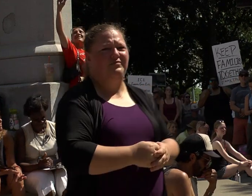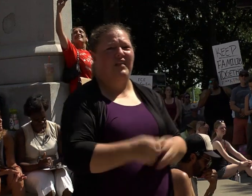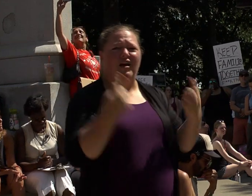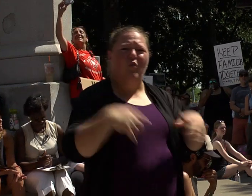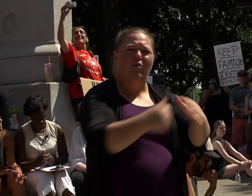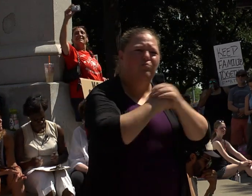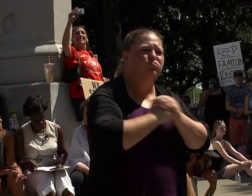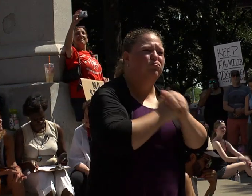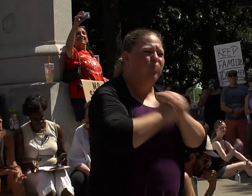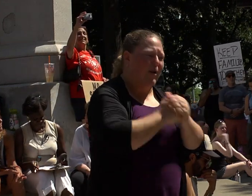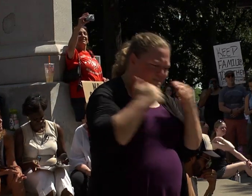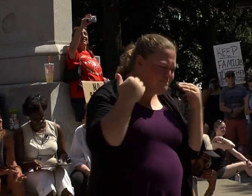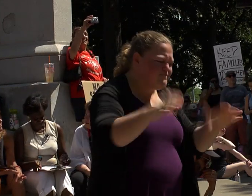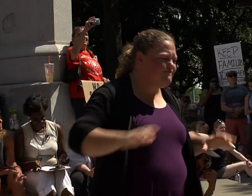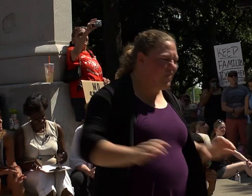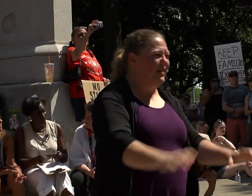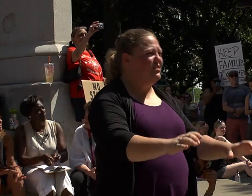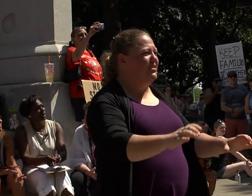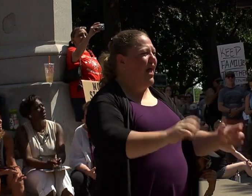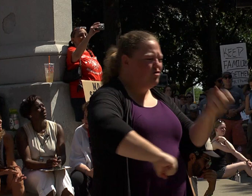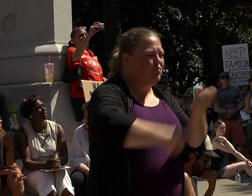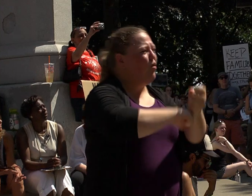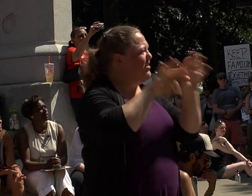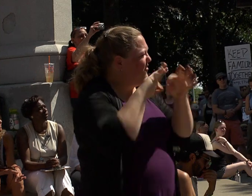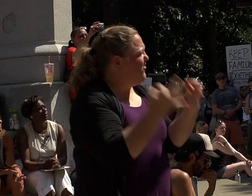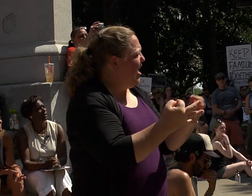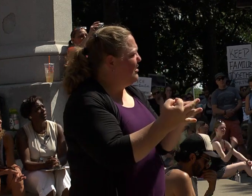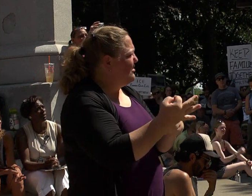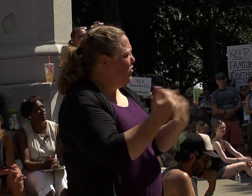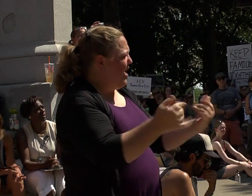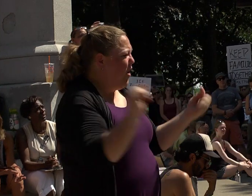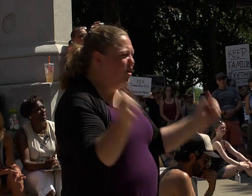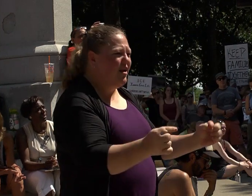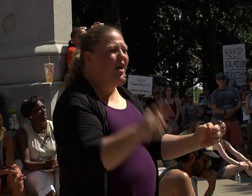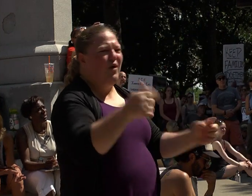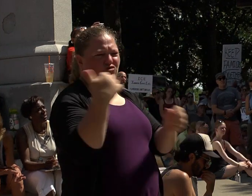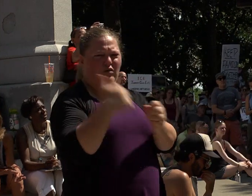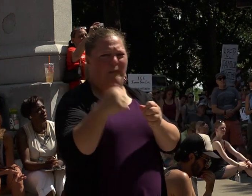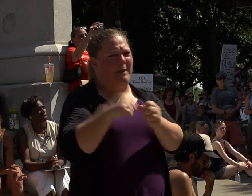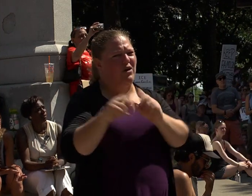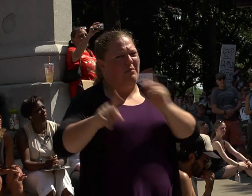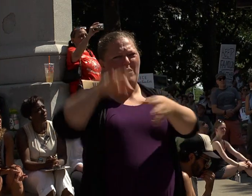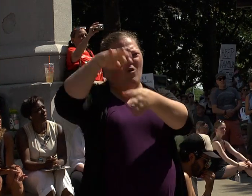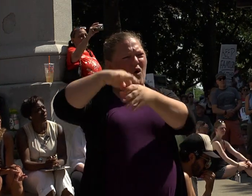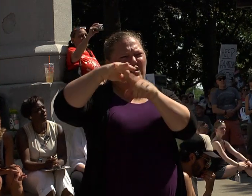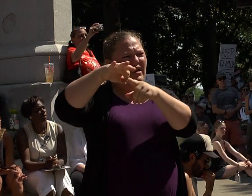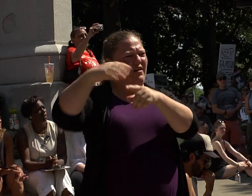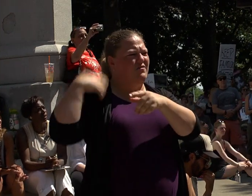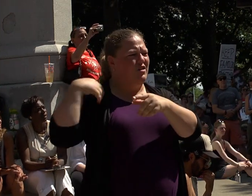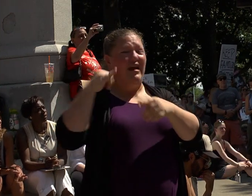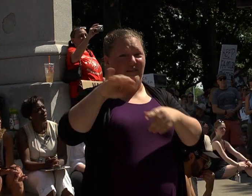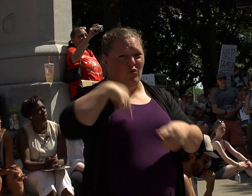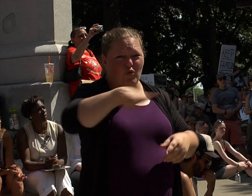and we take action and we stand in solidarity for these families, we cannot forget our elected officials. If you didn't